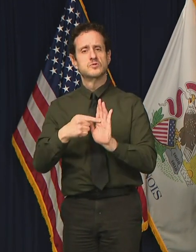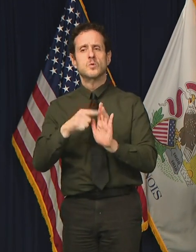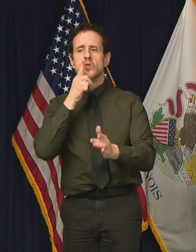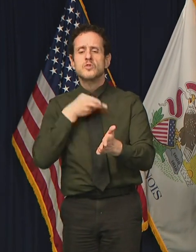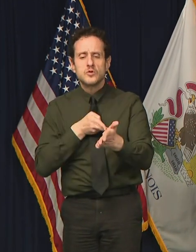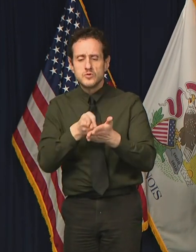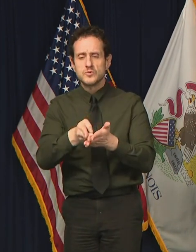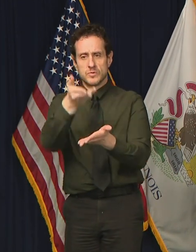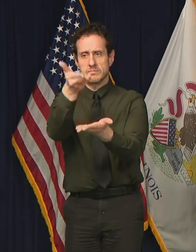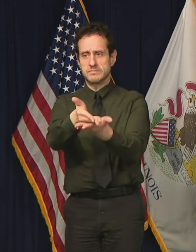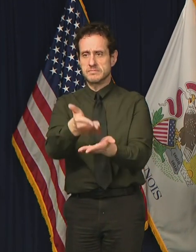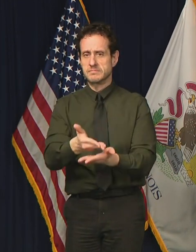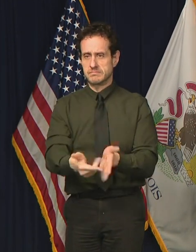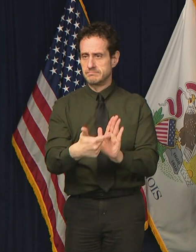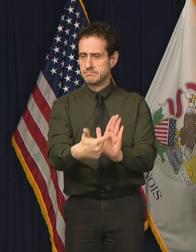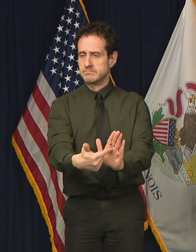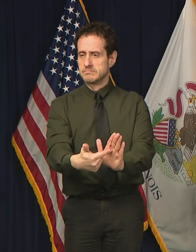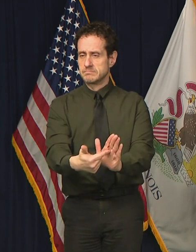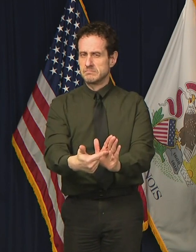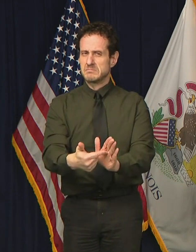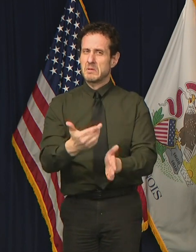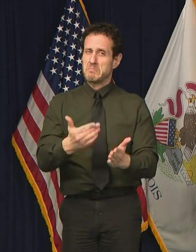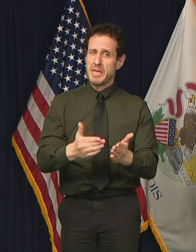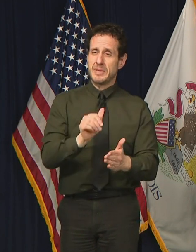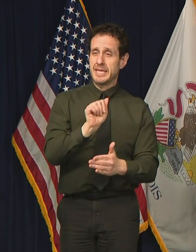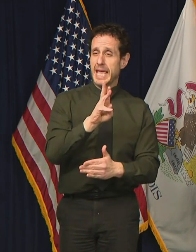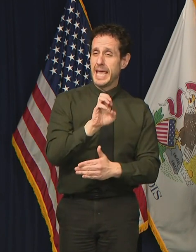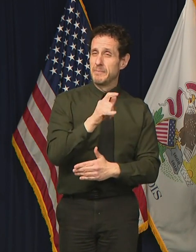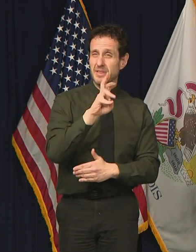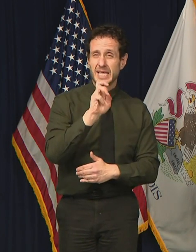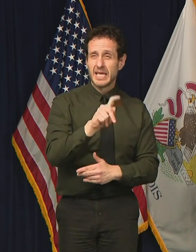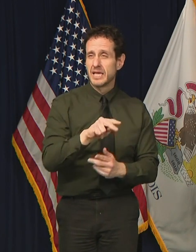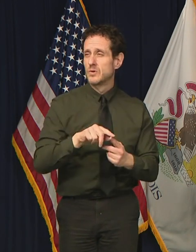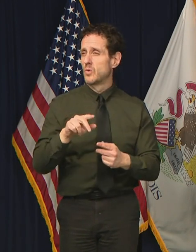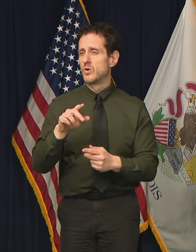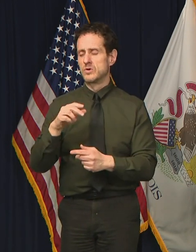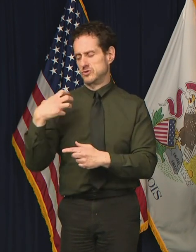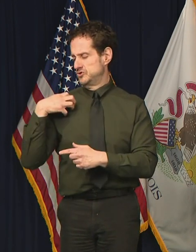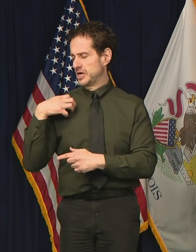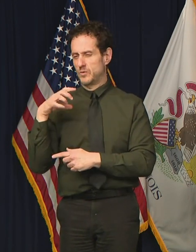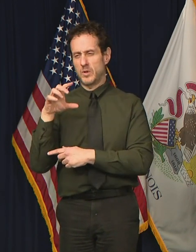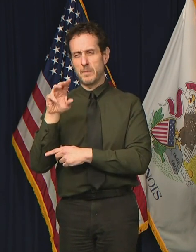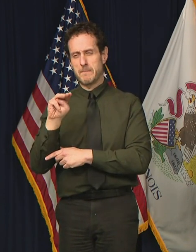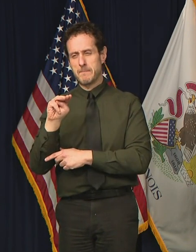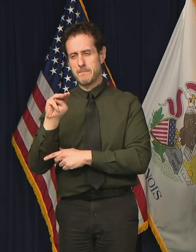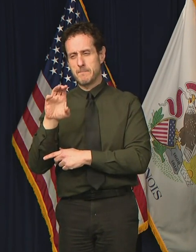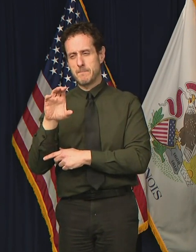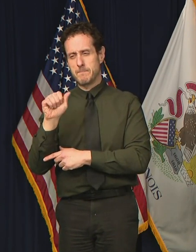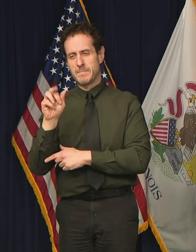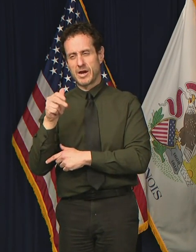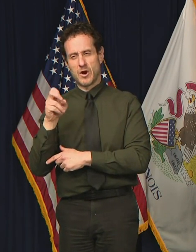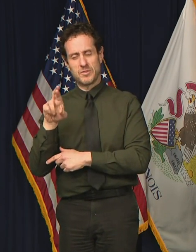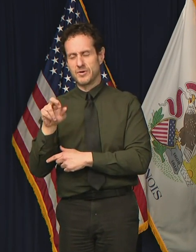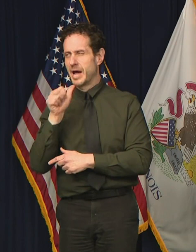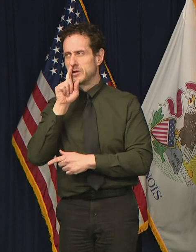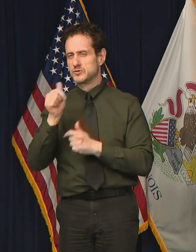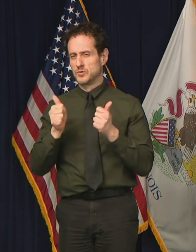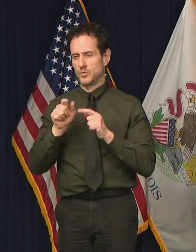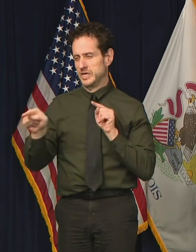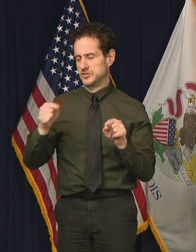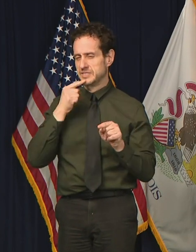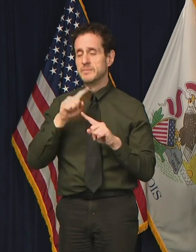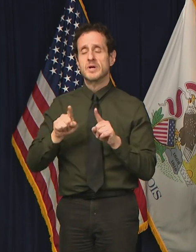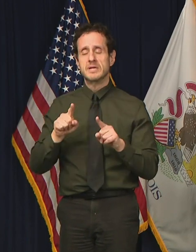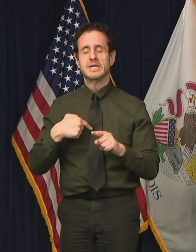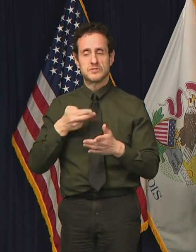but maybe it was from General Douglas MacArthur. Whoever said it, I think the words ring true. The purpose of